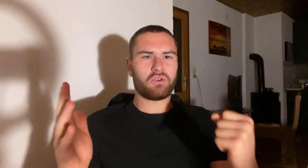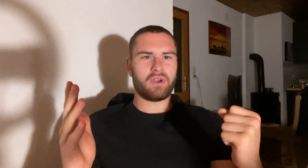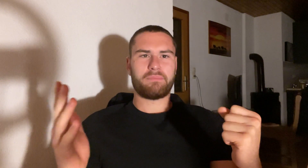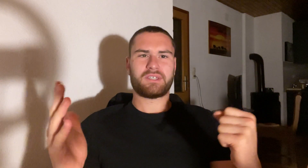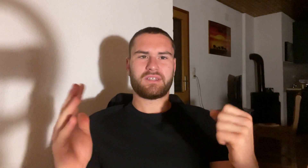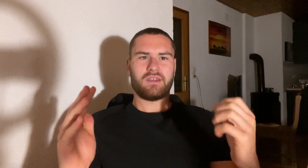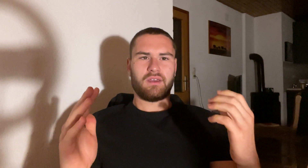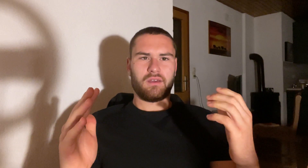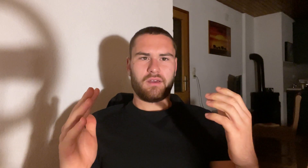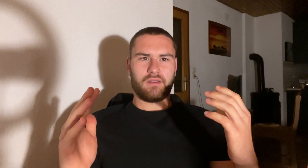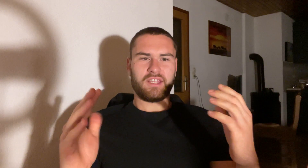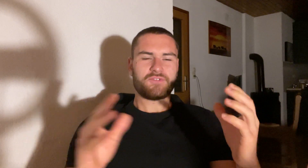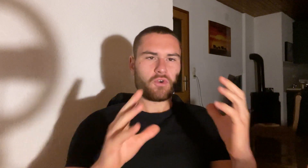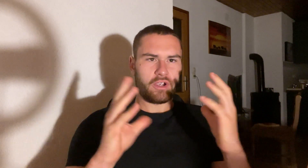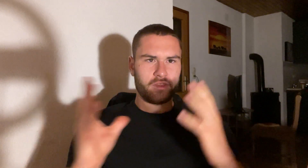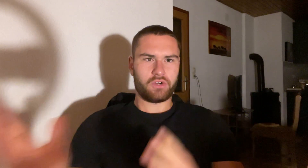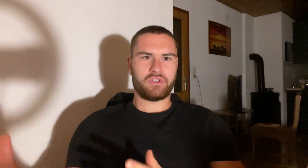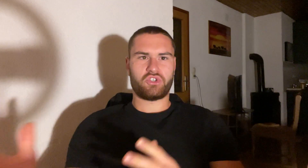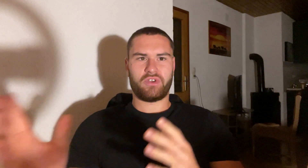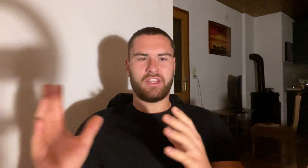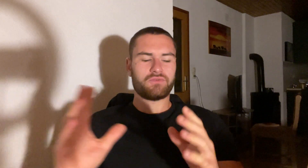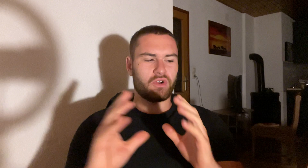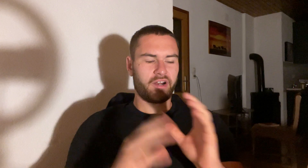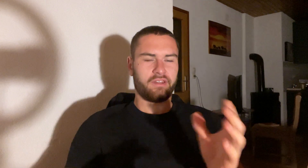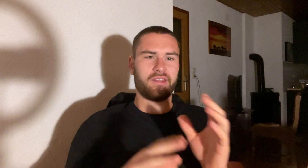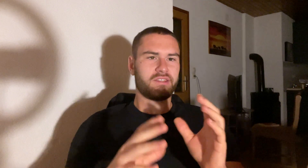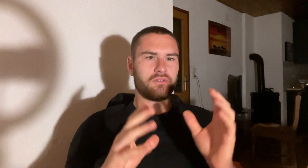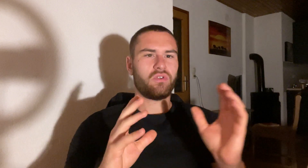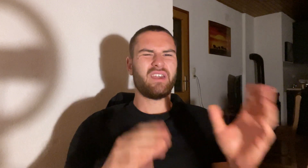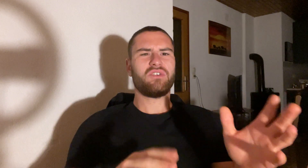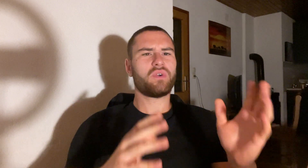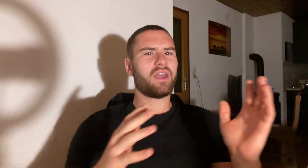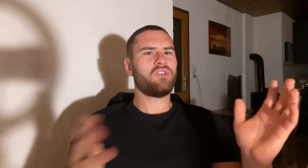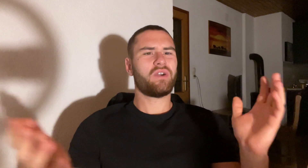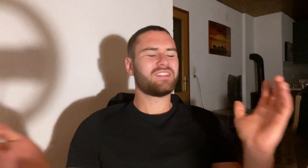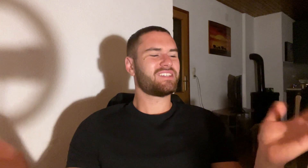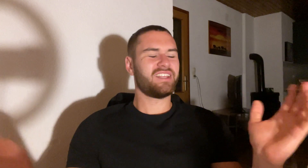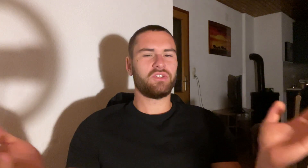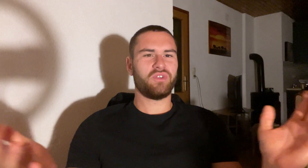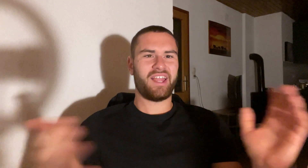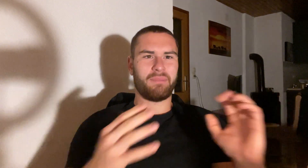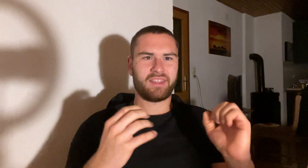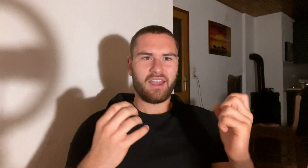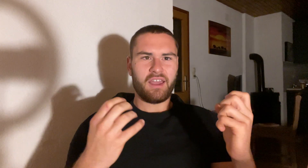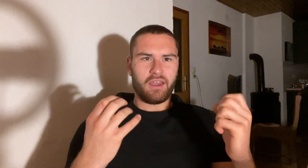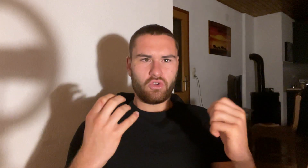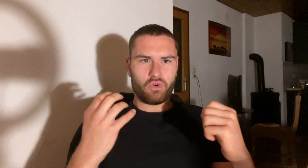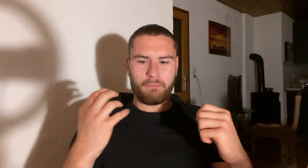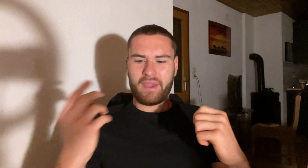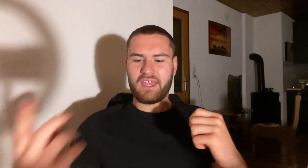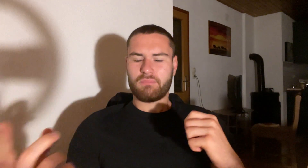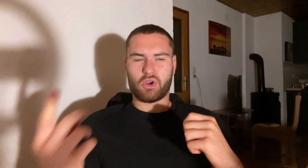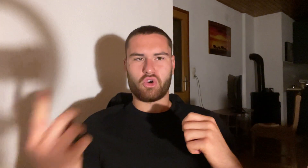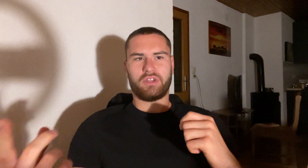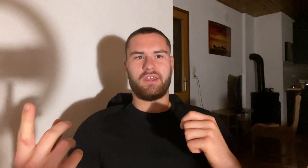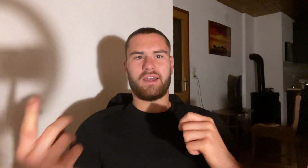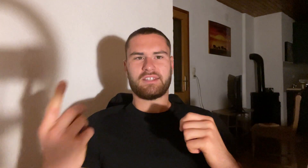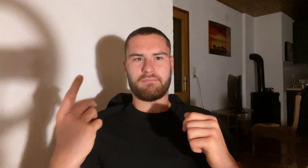reps. That's for endurance training. That's for another thing. You can still do that. But your main priority as a